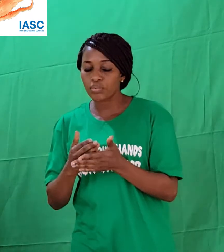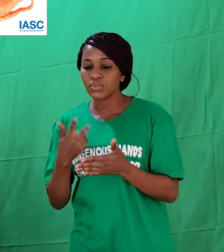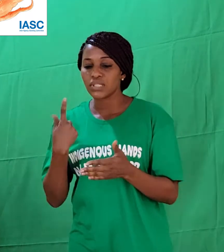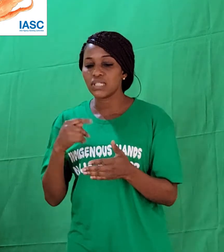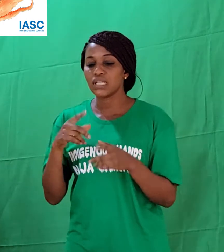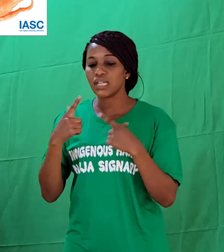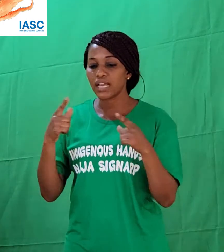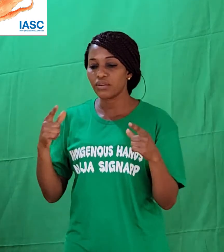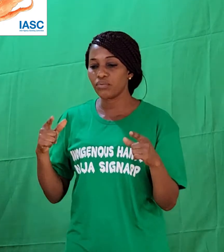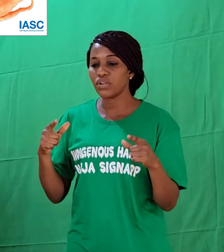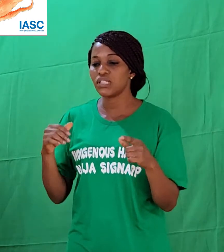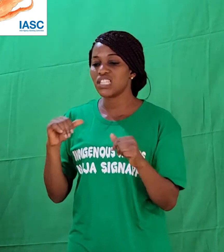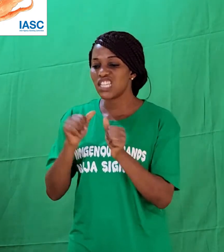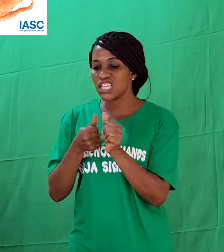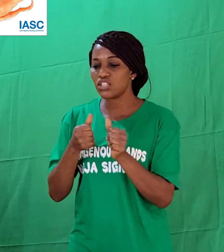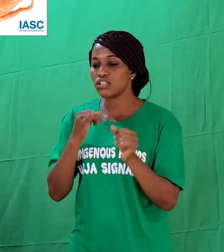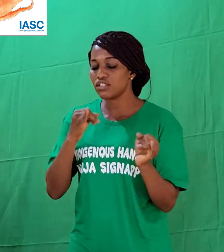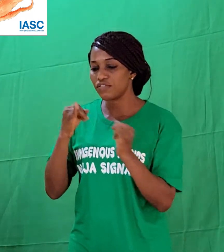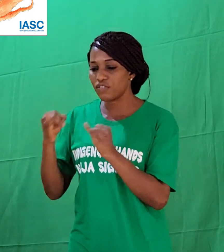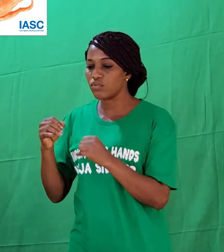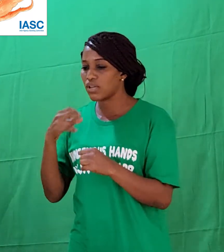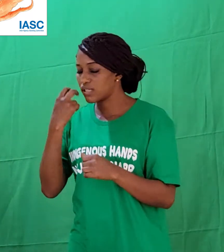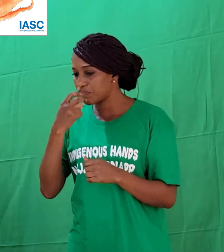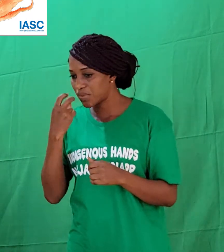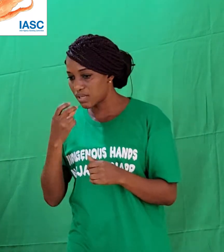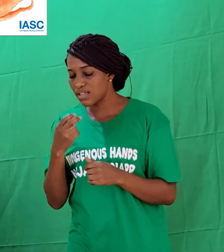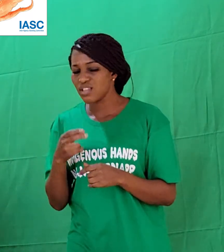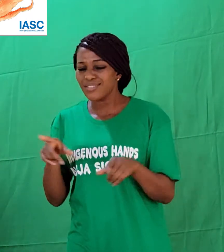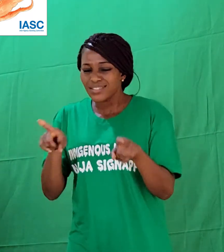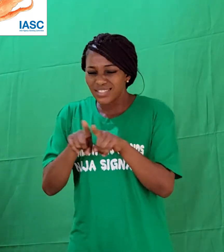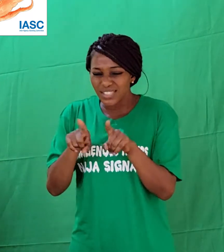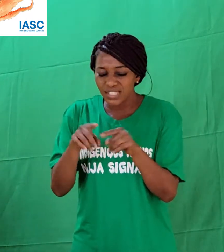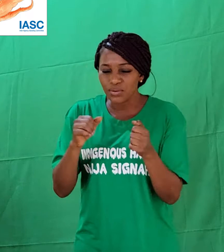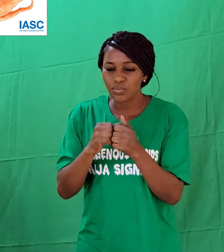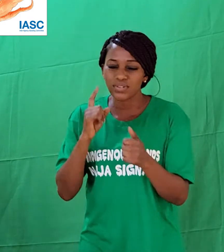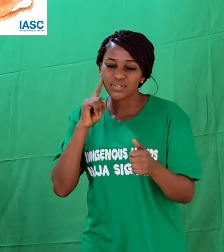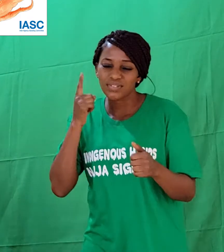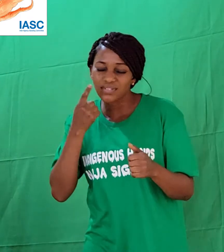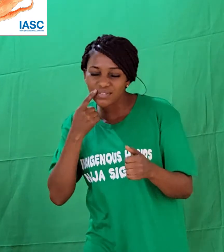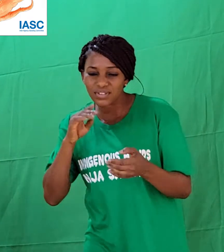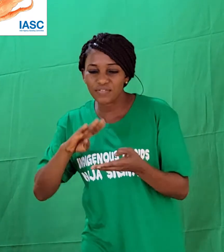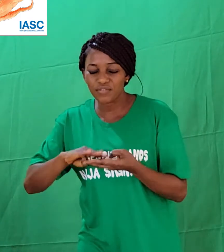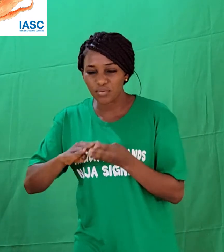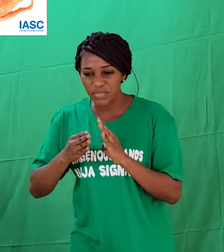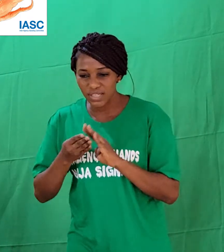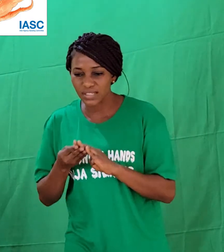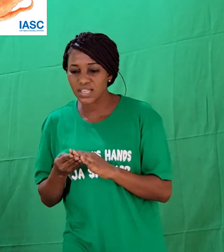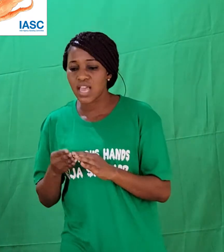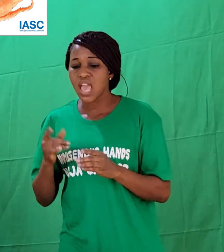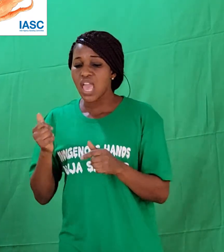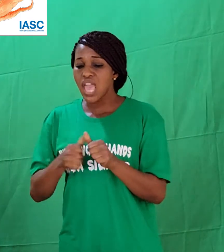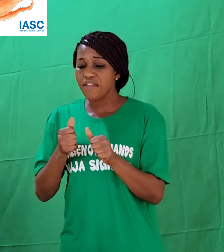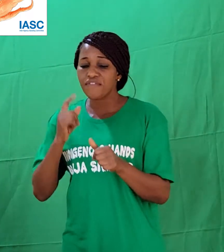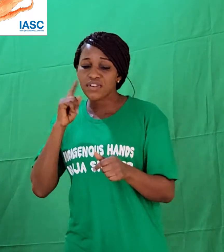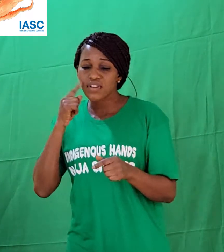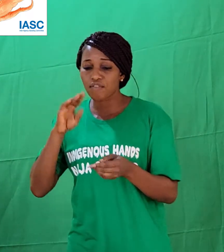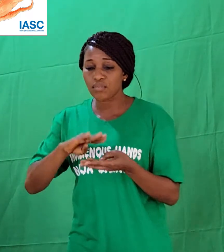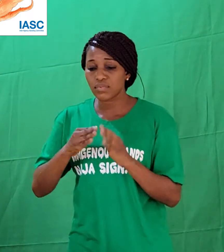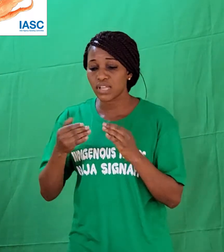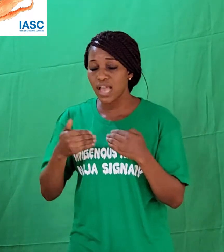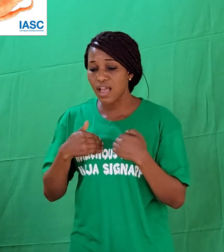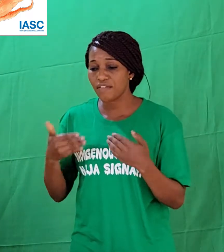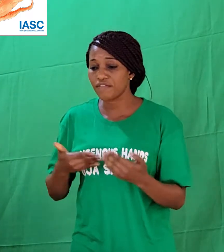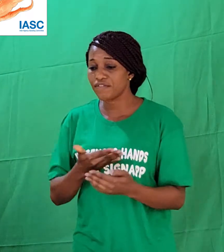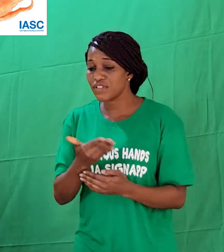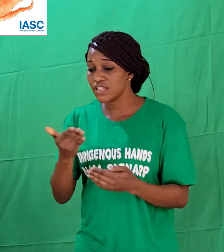it is for the deaf communities. Every deaf community has their own language. Every deaf